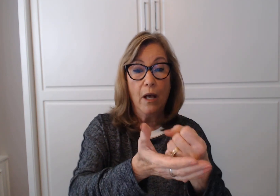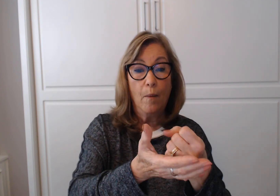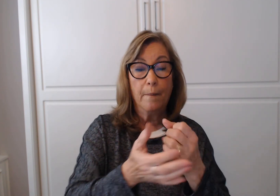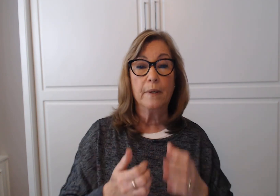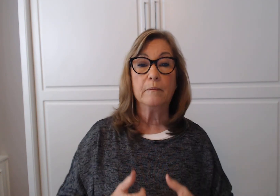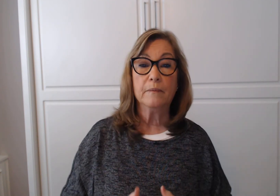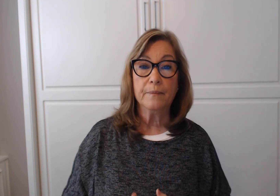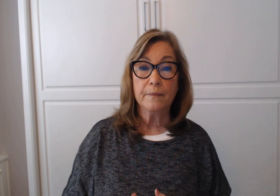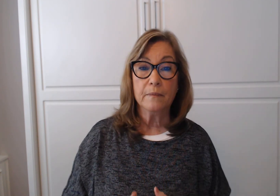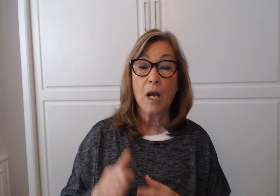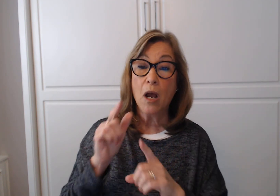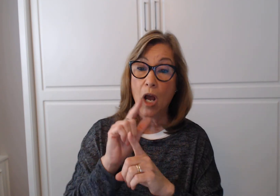Local. Coverage.